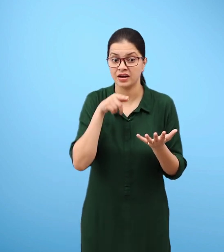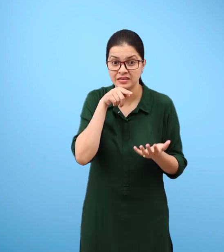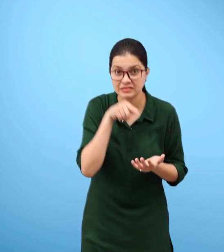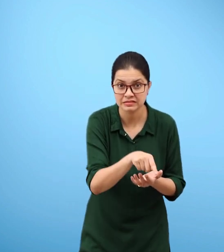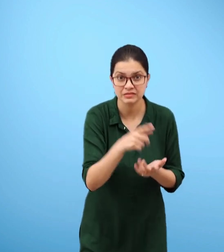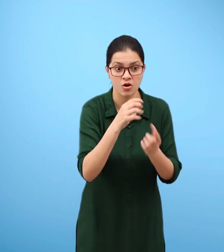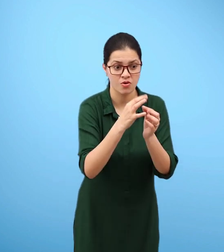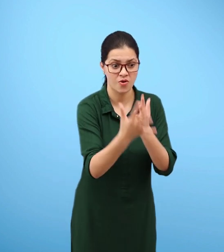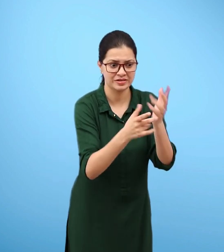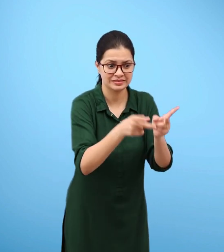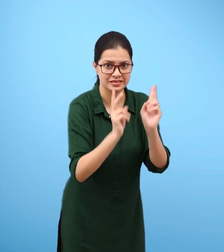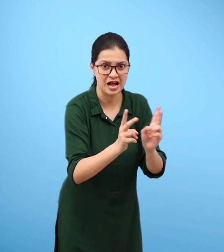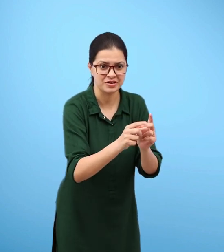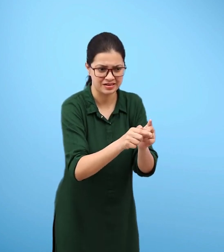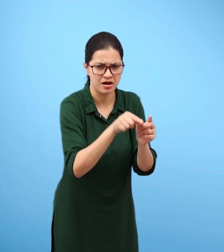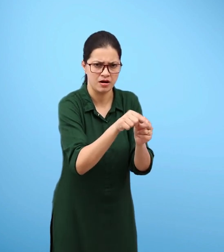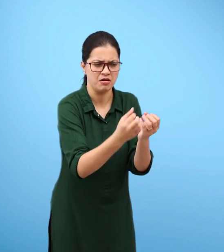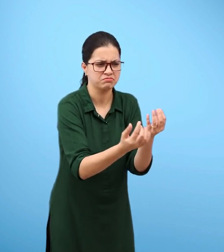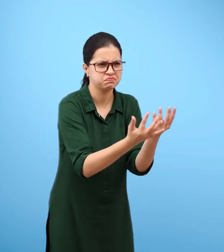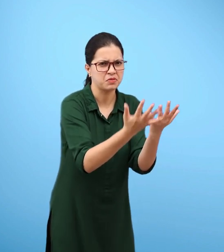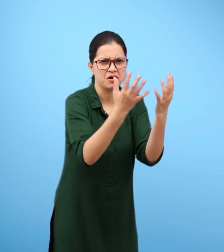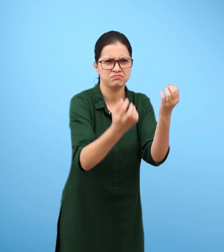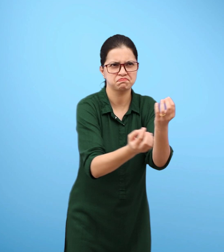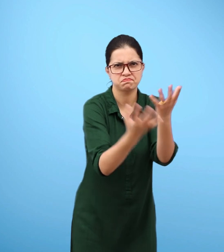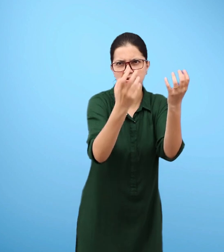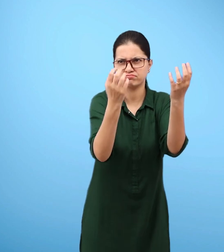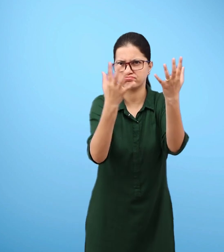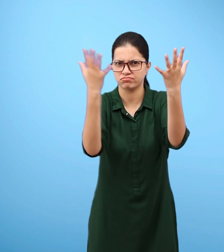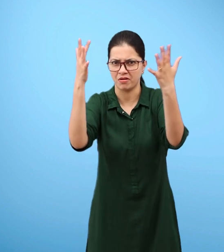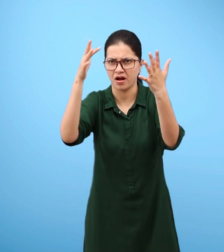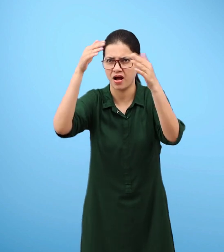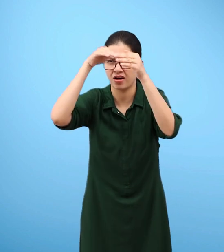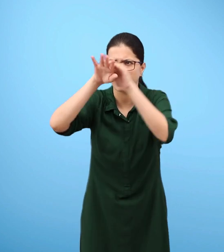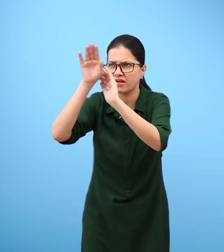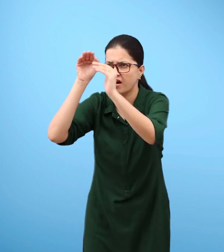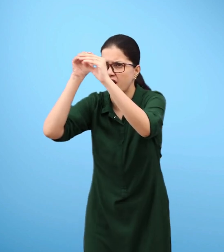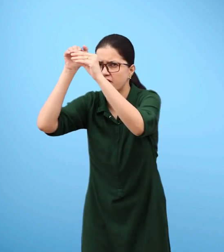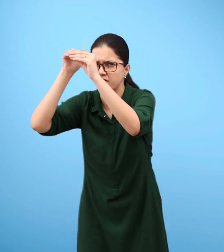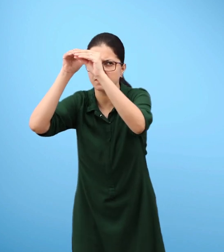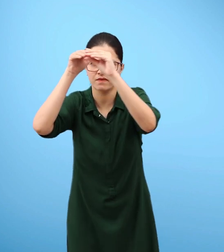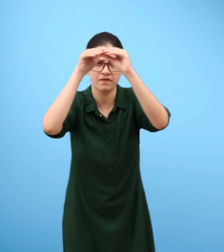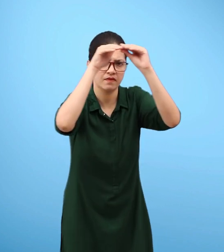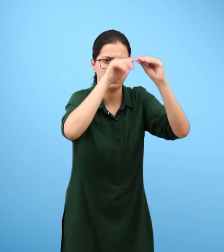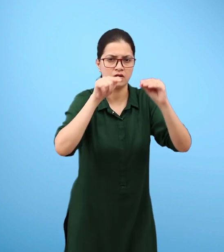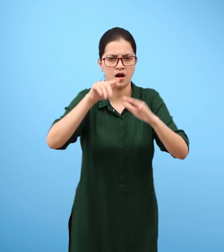This is due to excess of carbon dioxide that may be accumulating in the room, as the burning